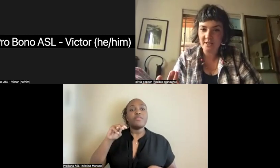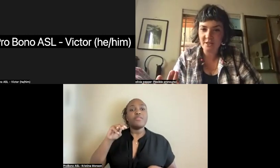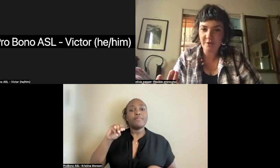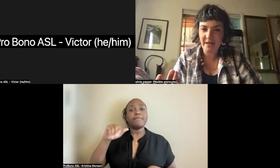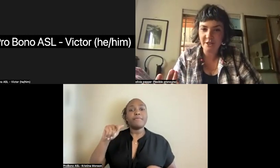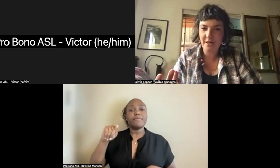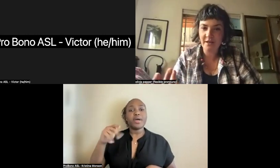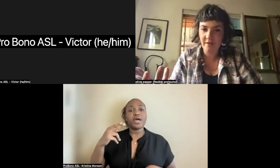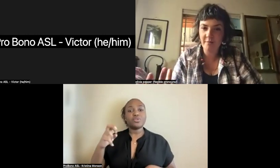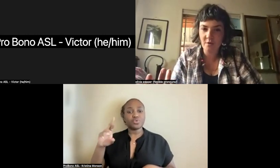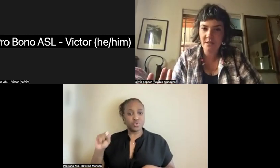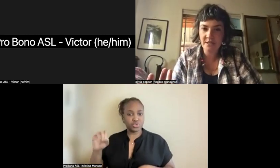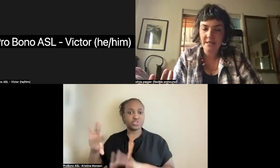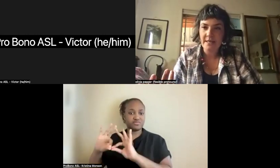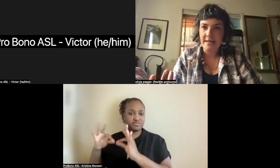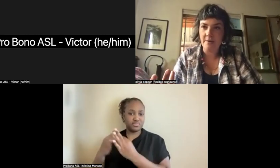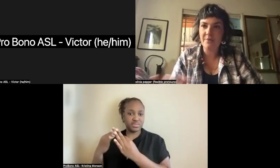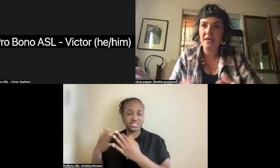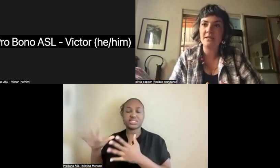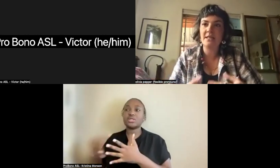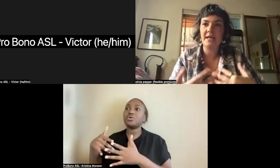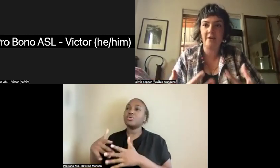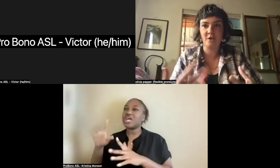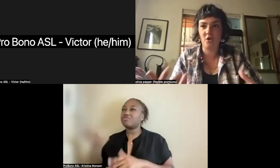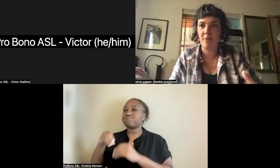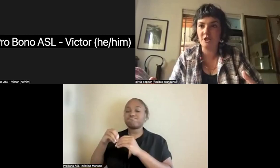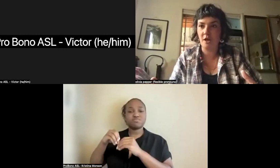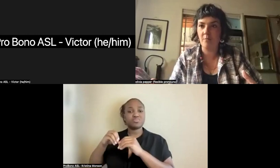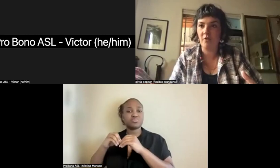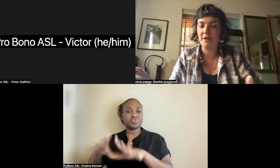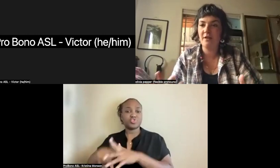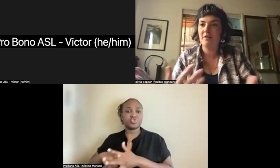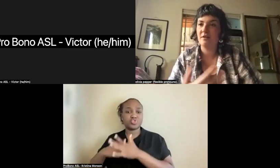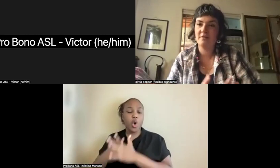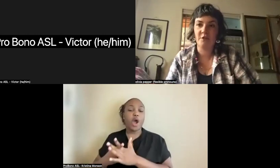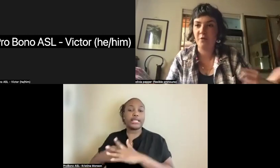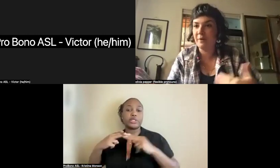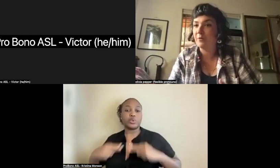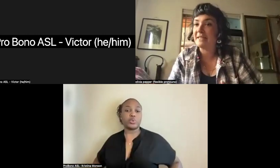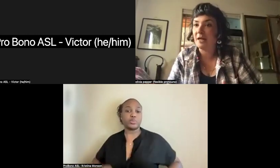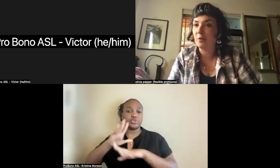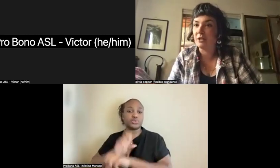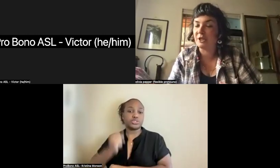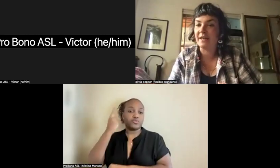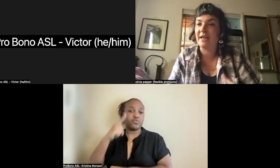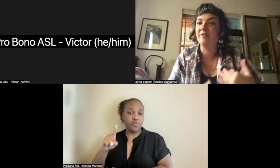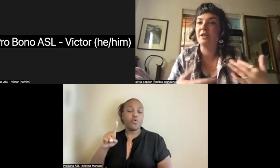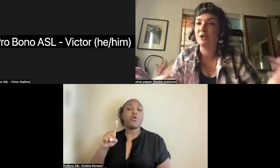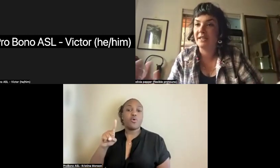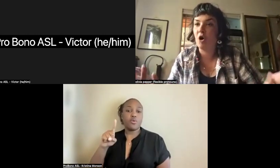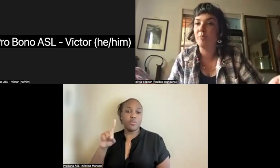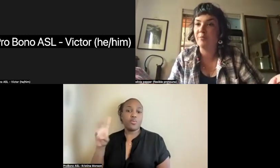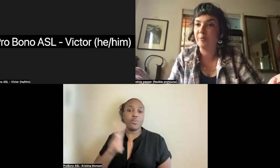in Western magic the most because they cared so much about, you know, erasing oppression and